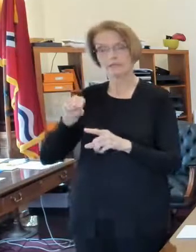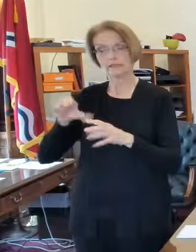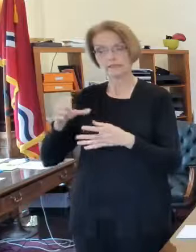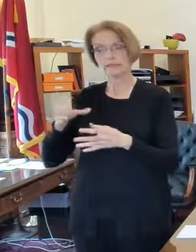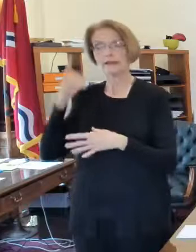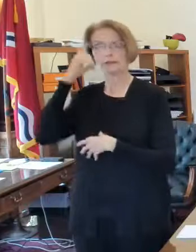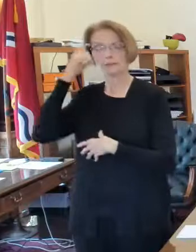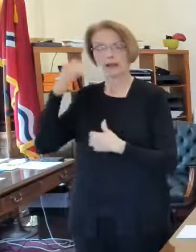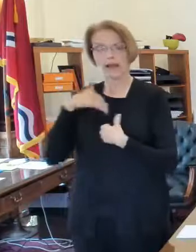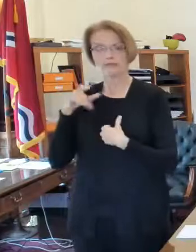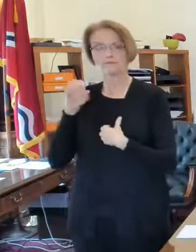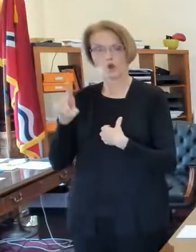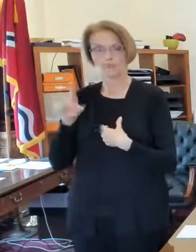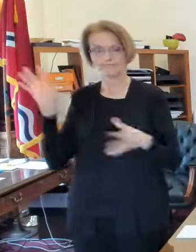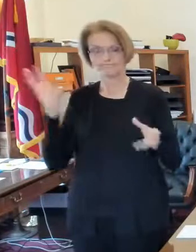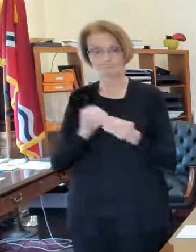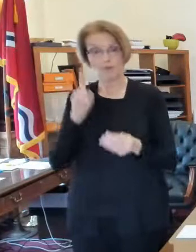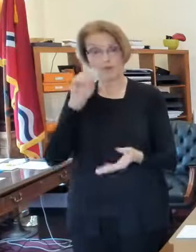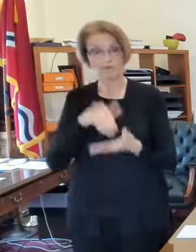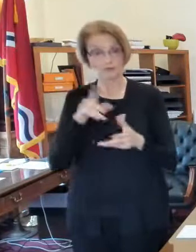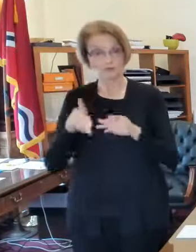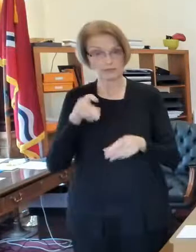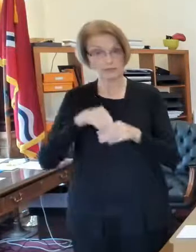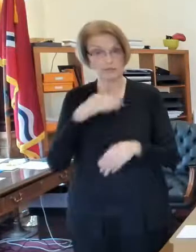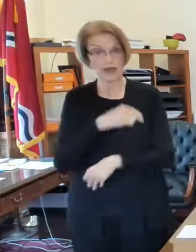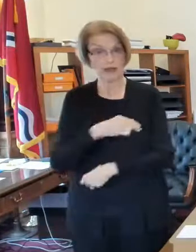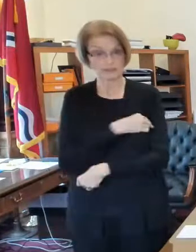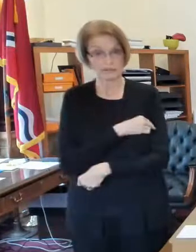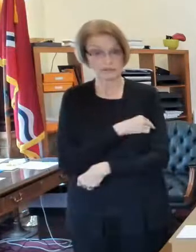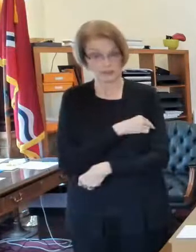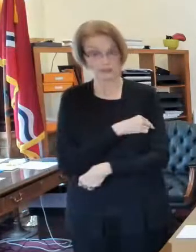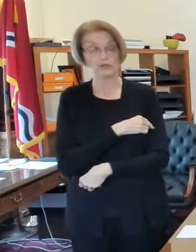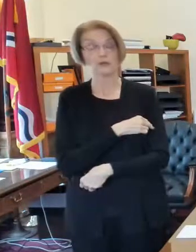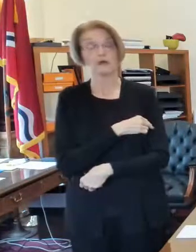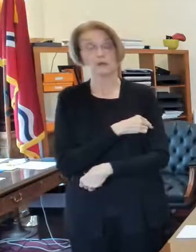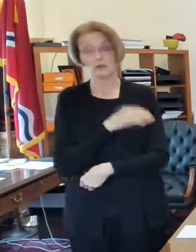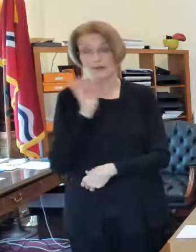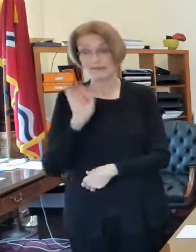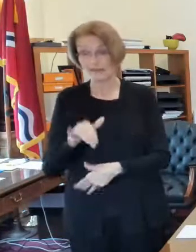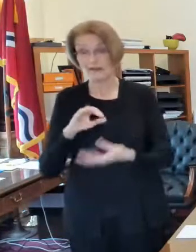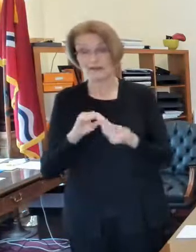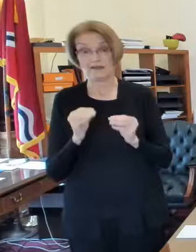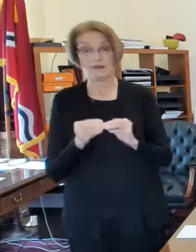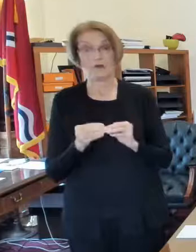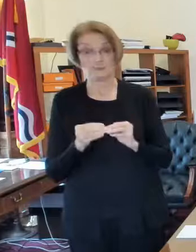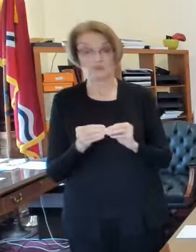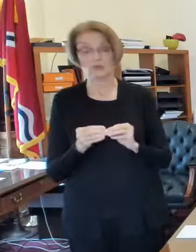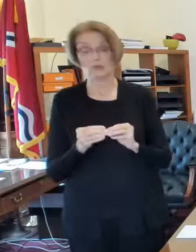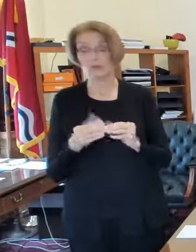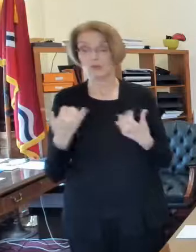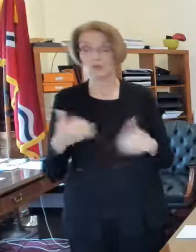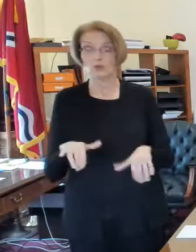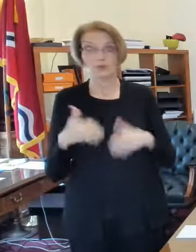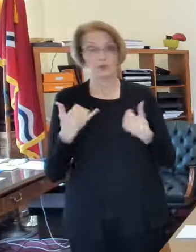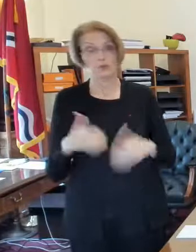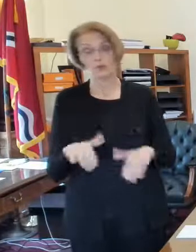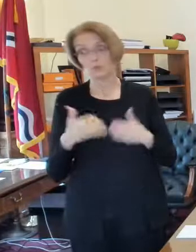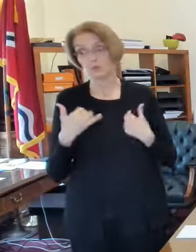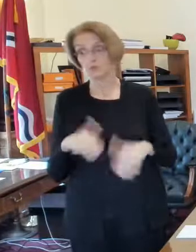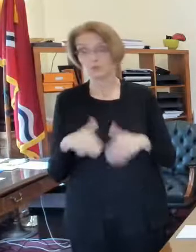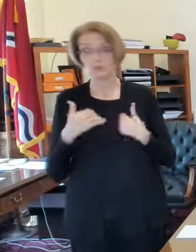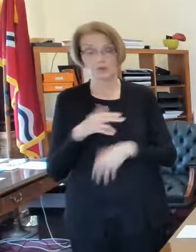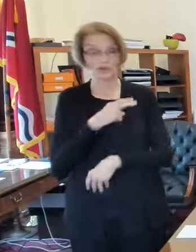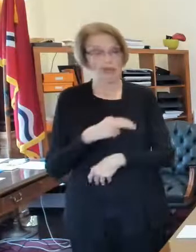so that thousand people in the hospitals today is really taxing the capacity